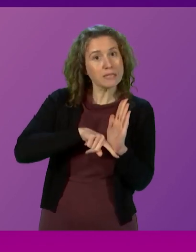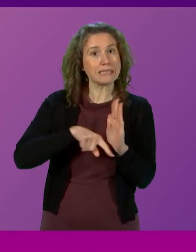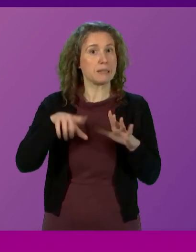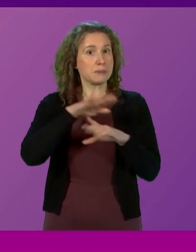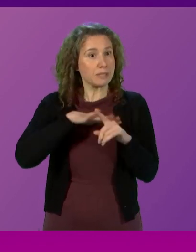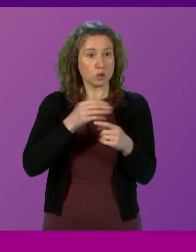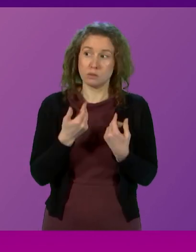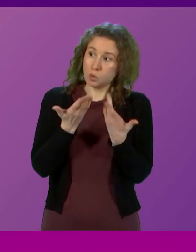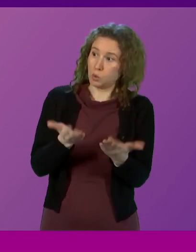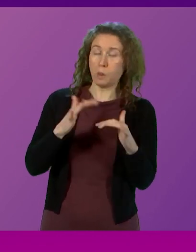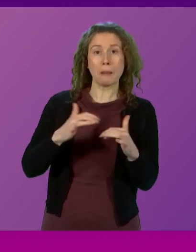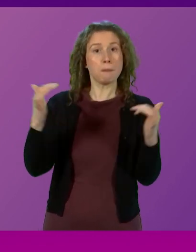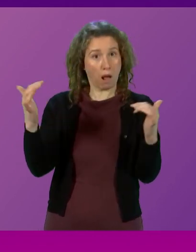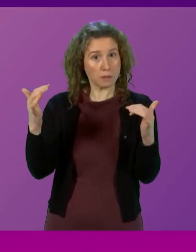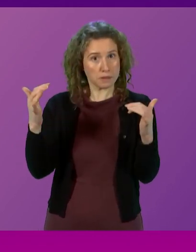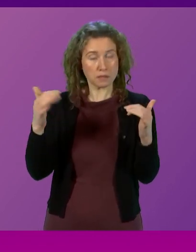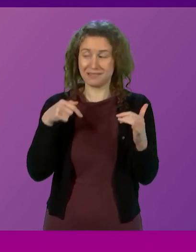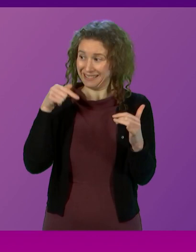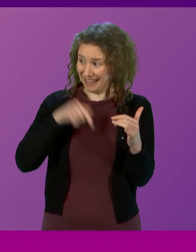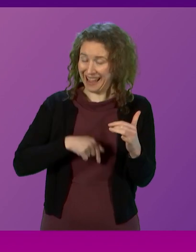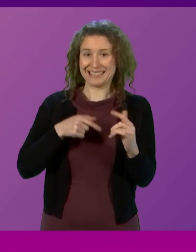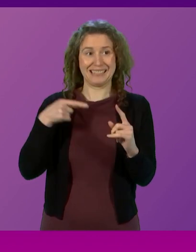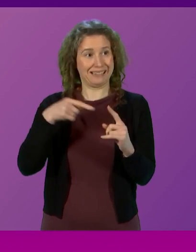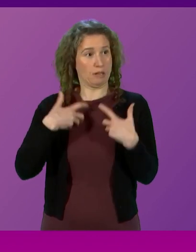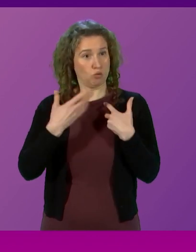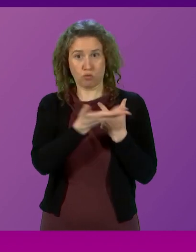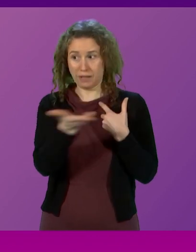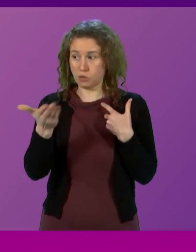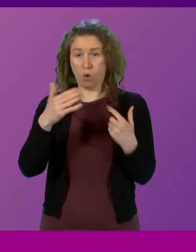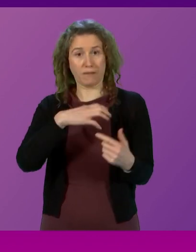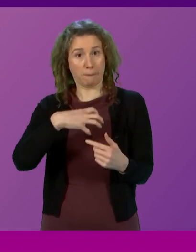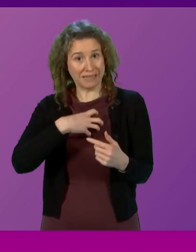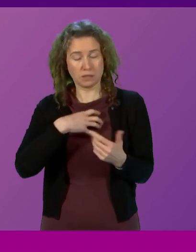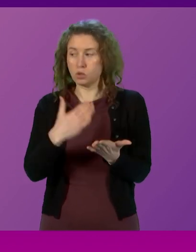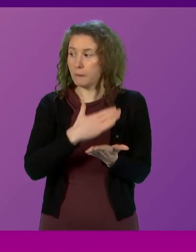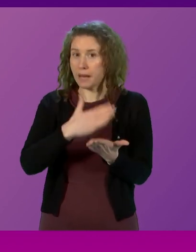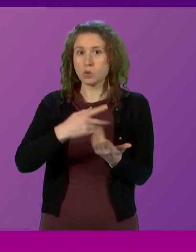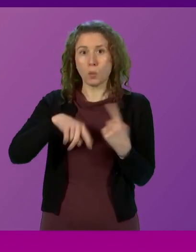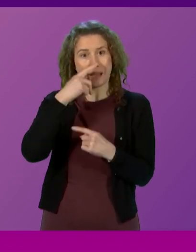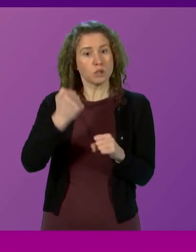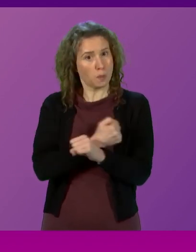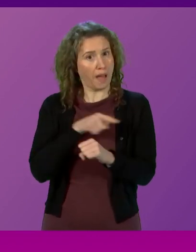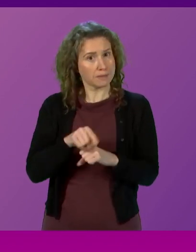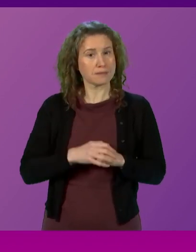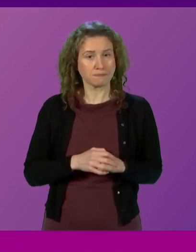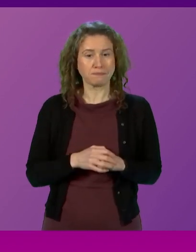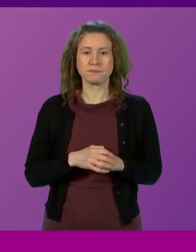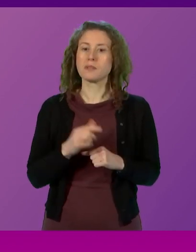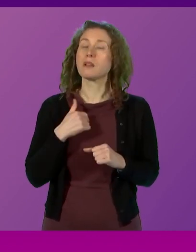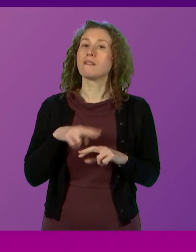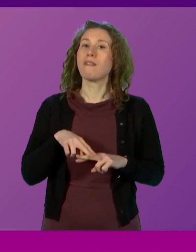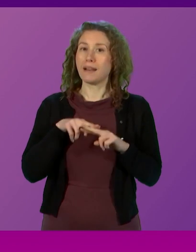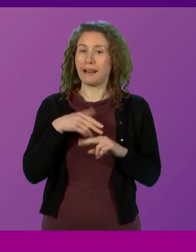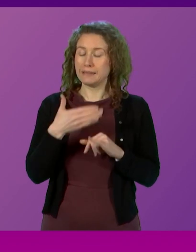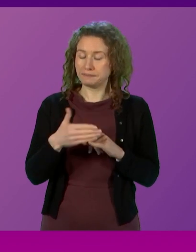to Parliament, which it is in the interests of ministers to make sure we are able to do so. would finally,